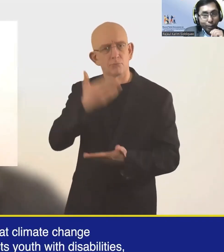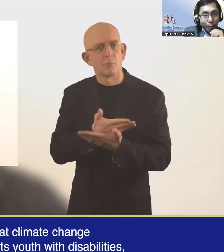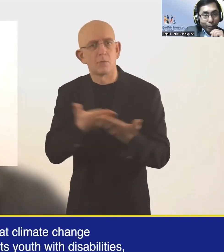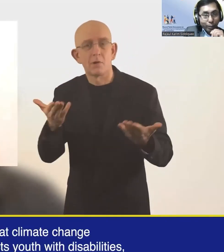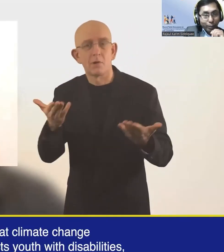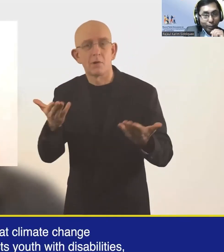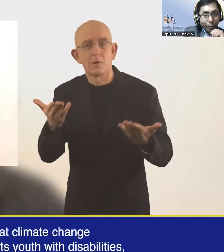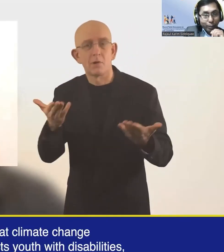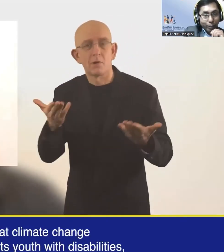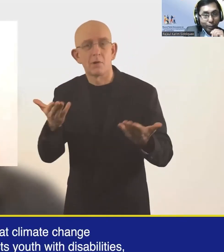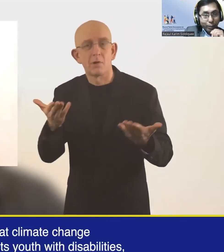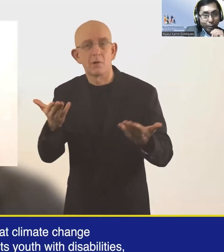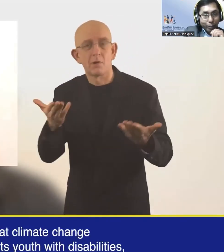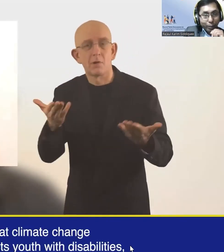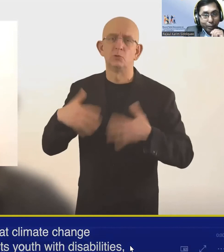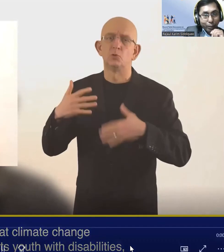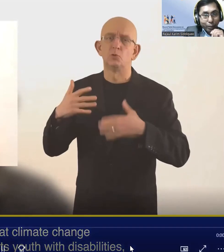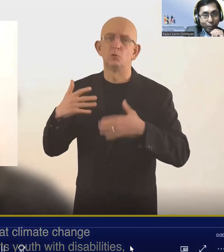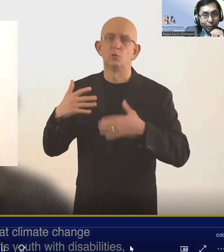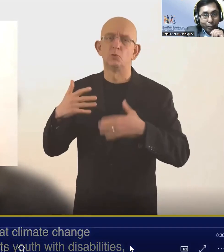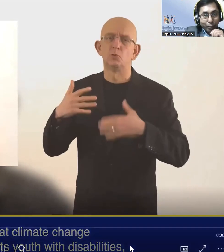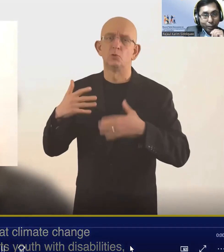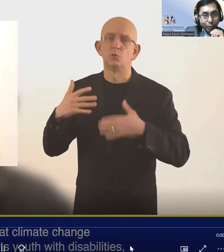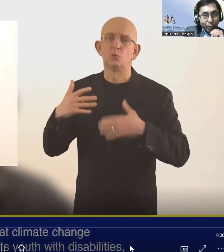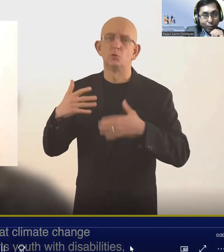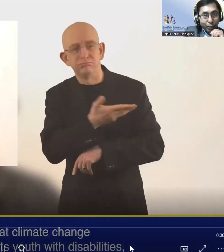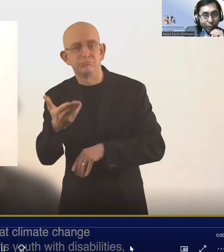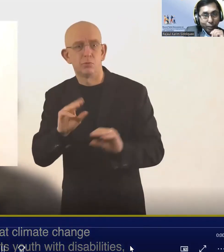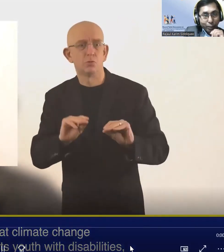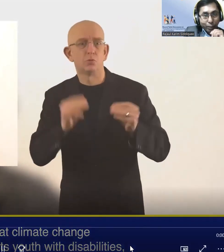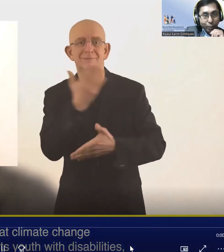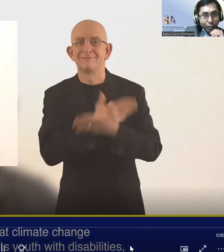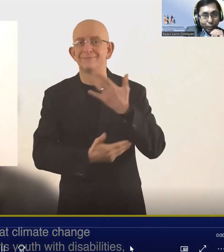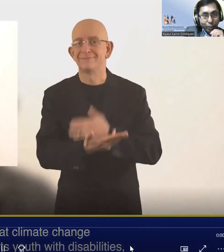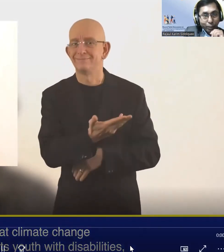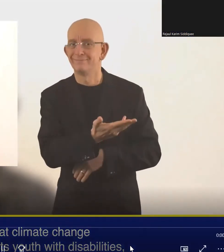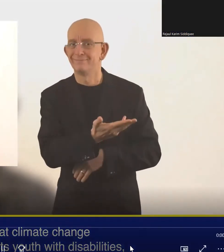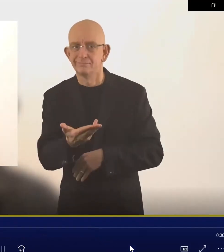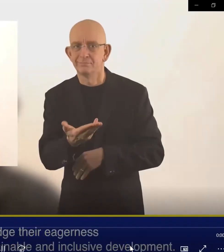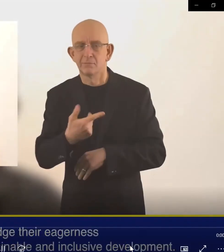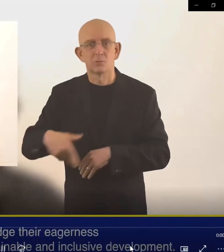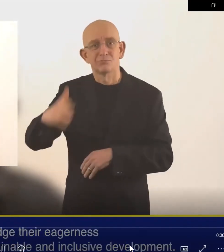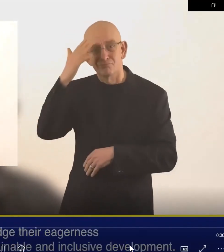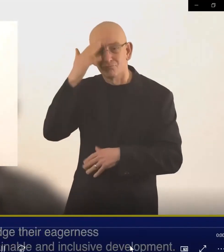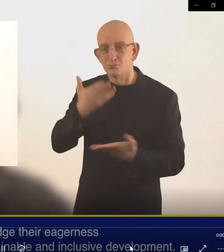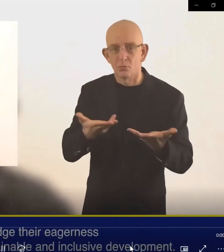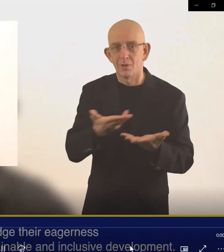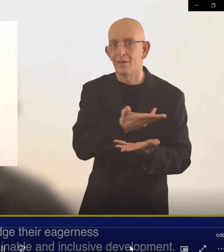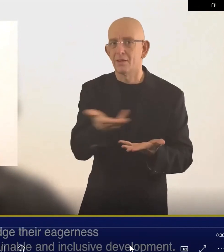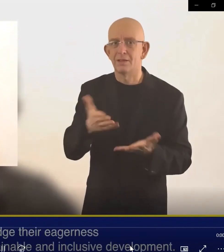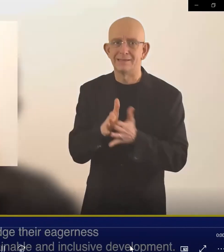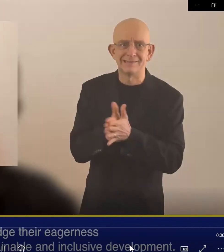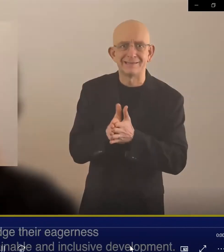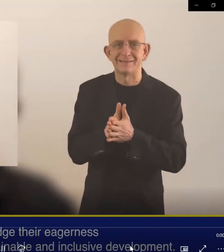we recognize that climate change disproportionately affecting youth with disabilities and we acknowledge